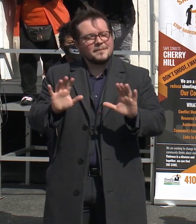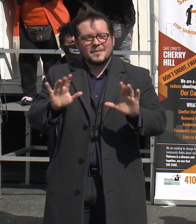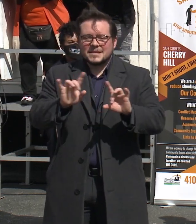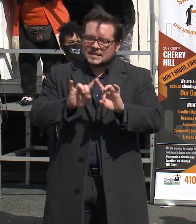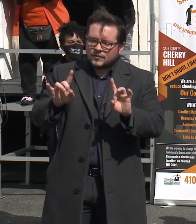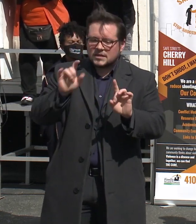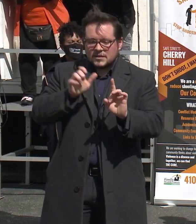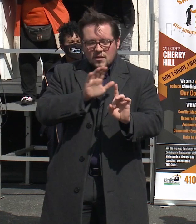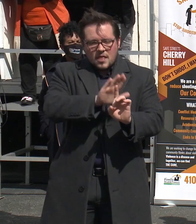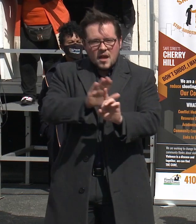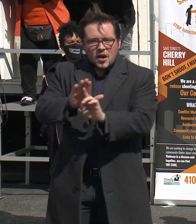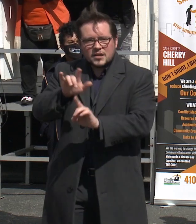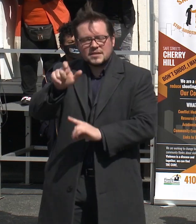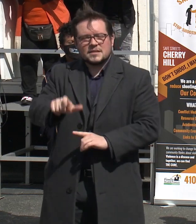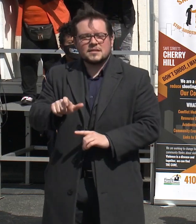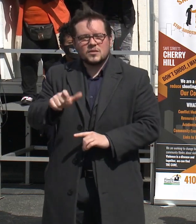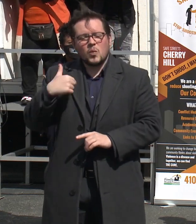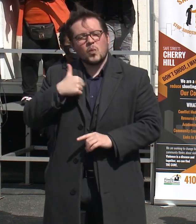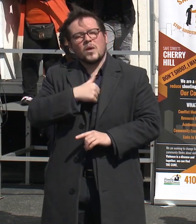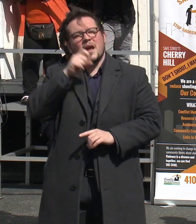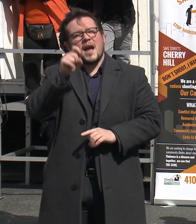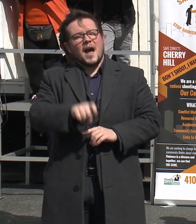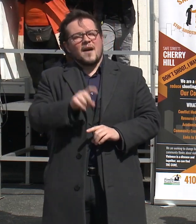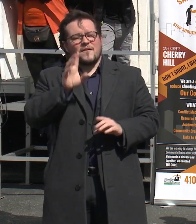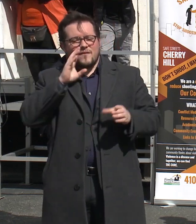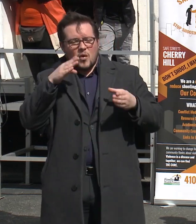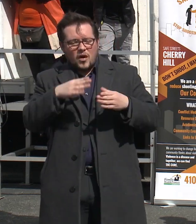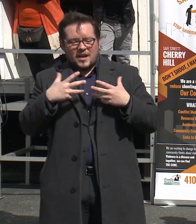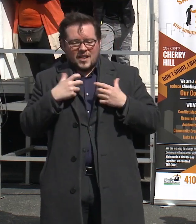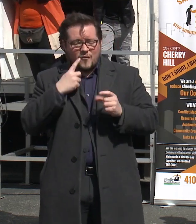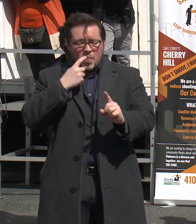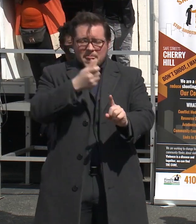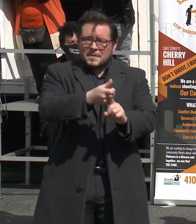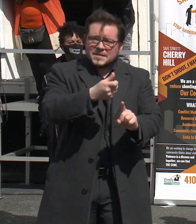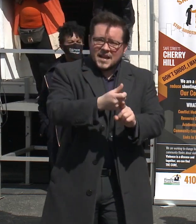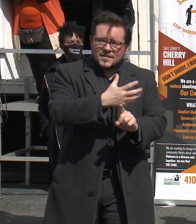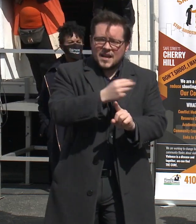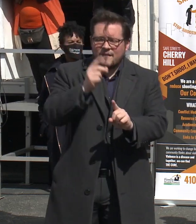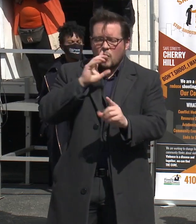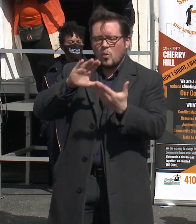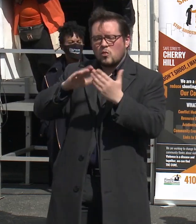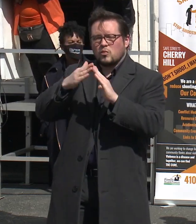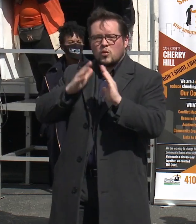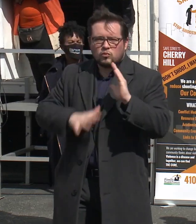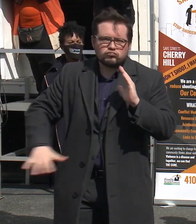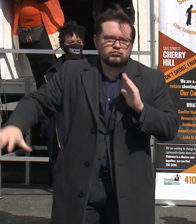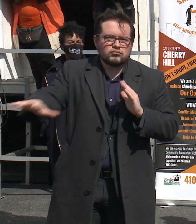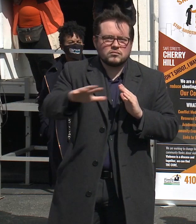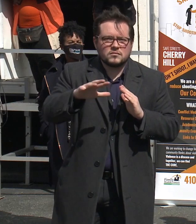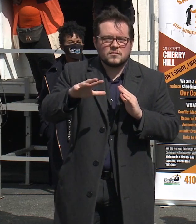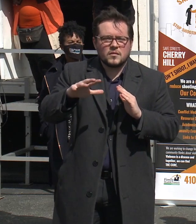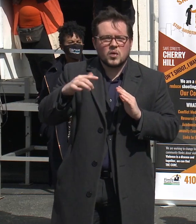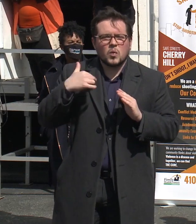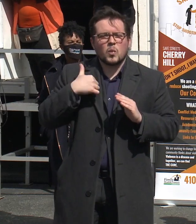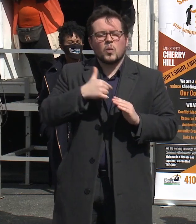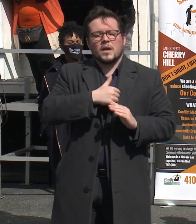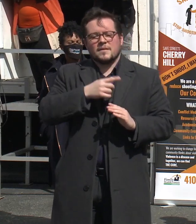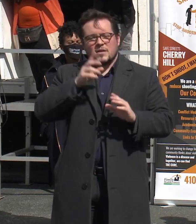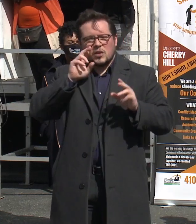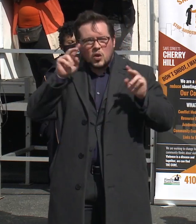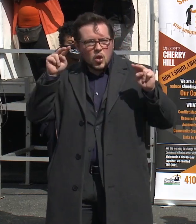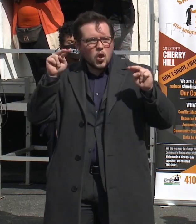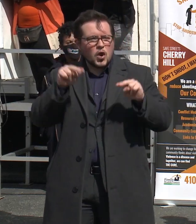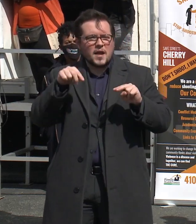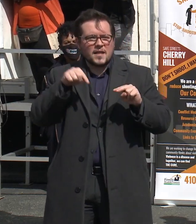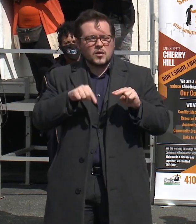healing, both for themselves and for their community. Community capacity building is at the core of this